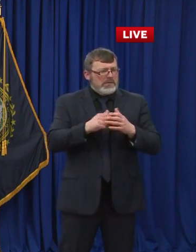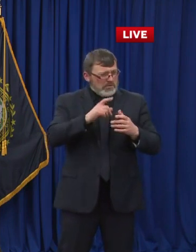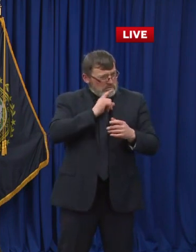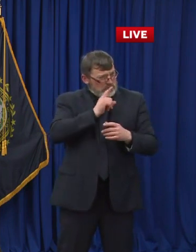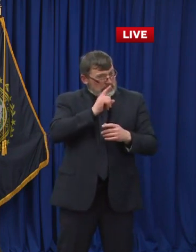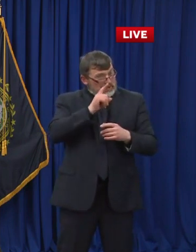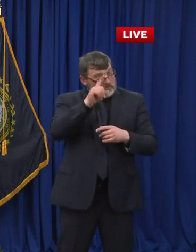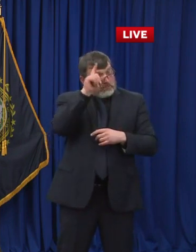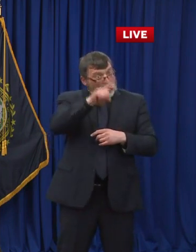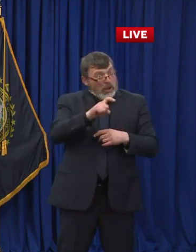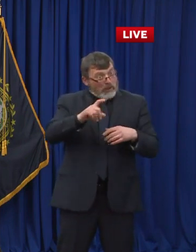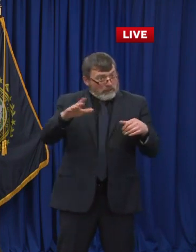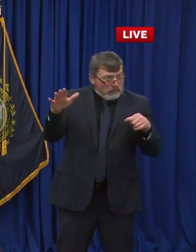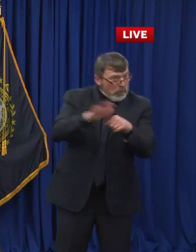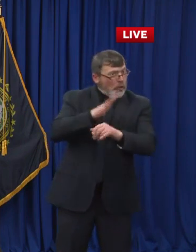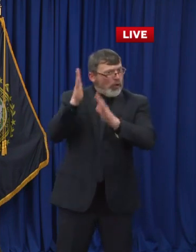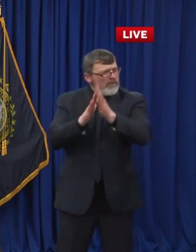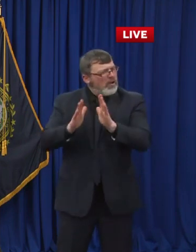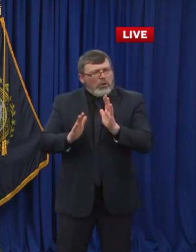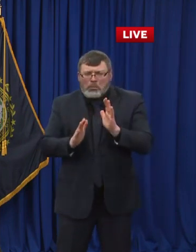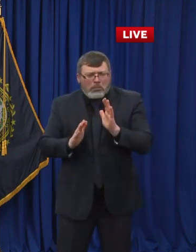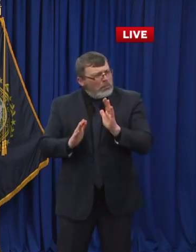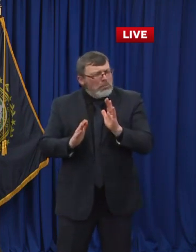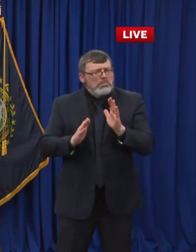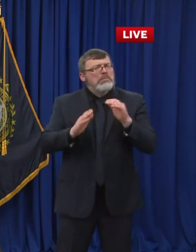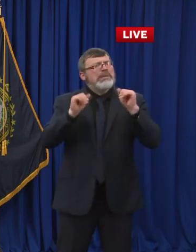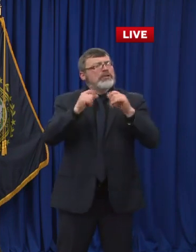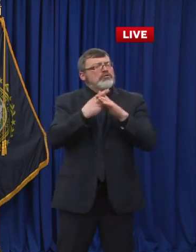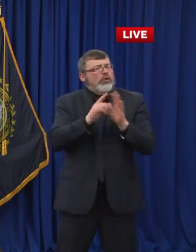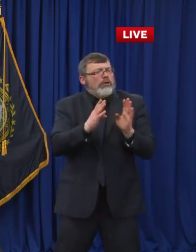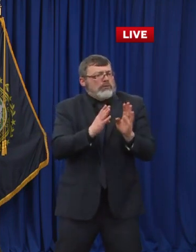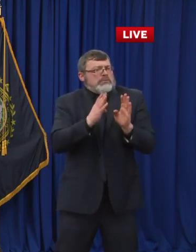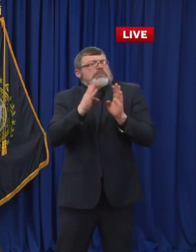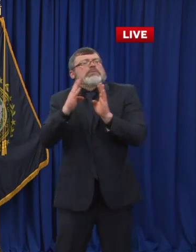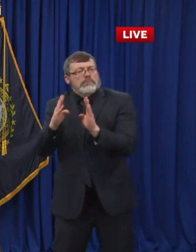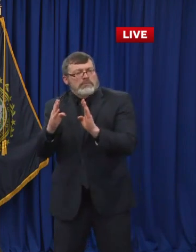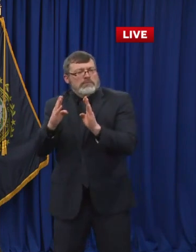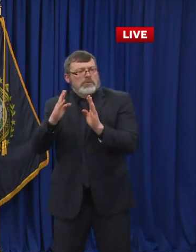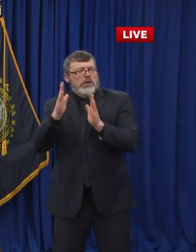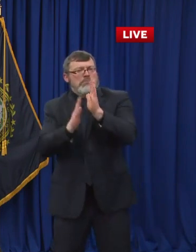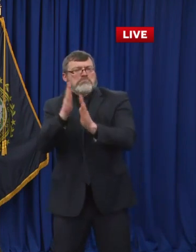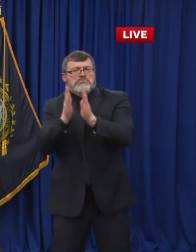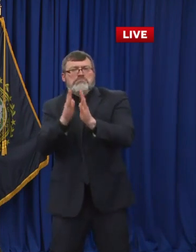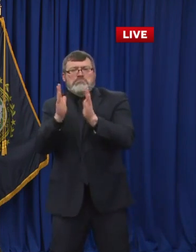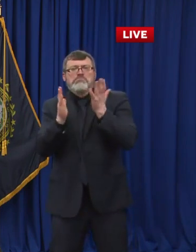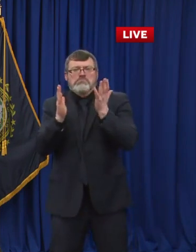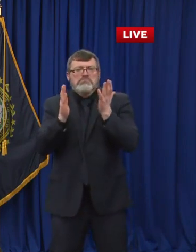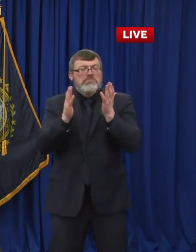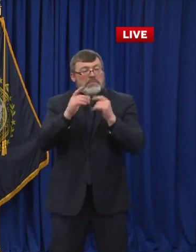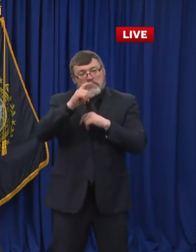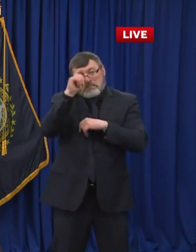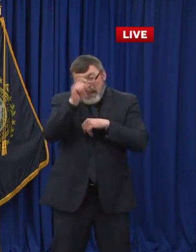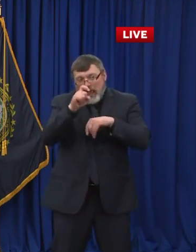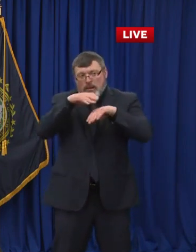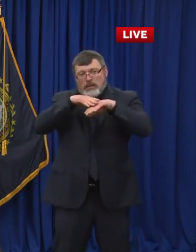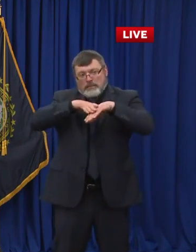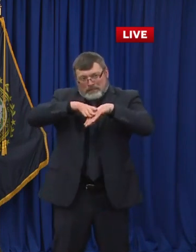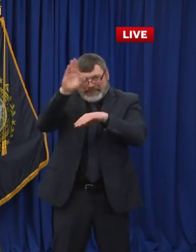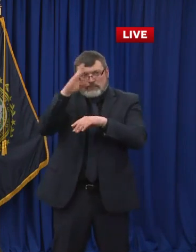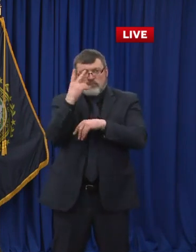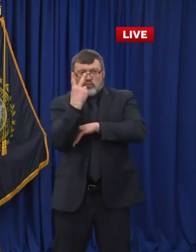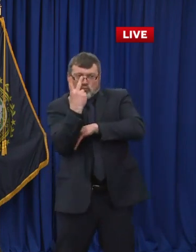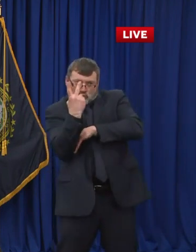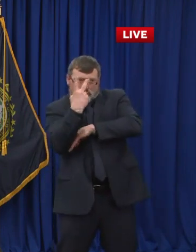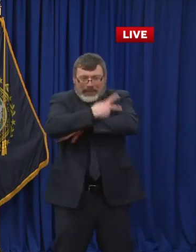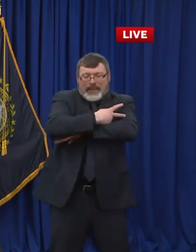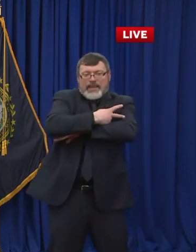couple days a week to get some eyes on these kids, get that personal relationship reestablished between students and their teachers, which can really benefit the child